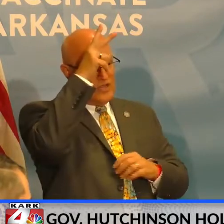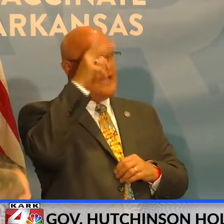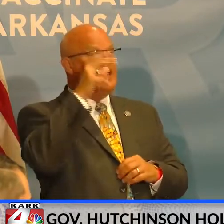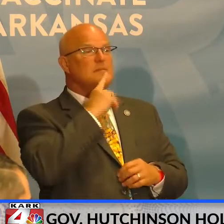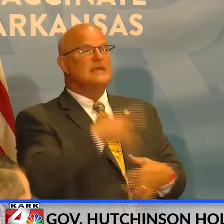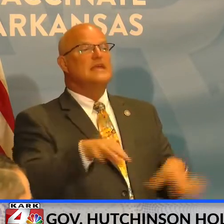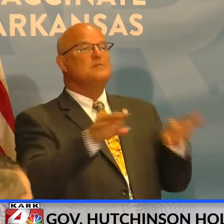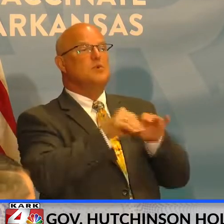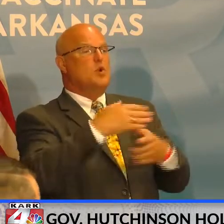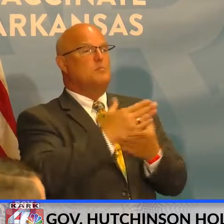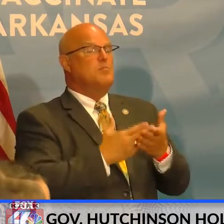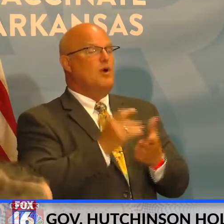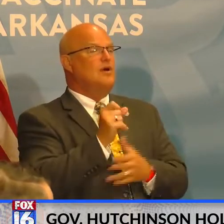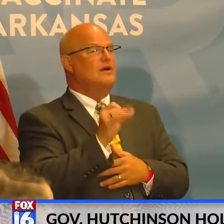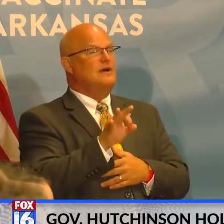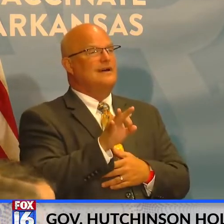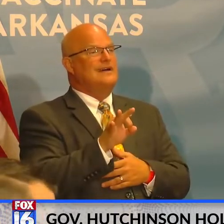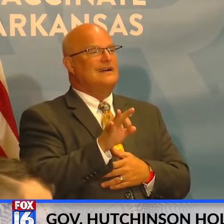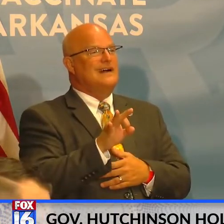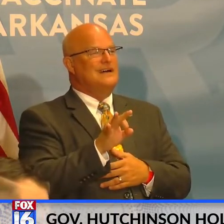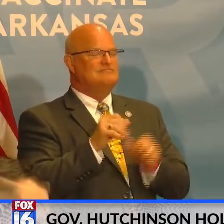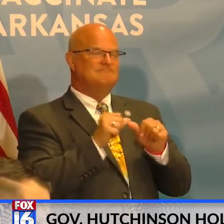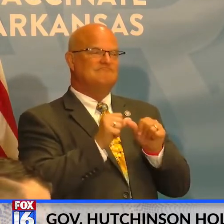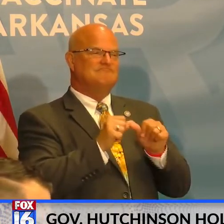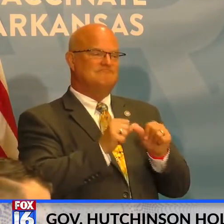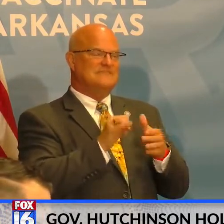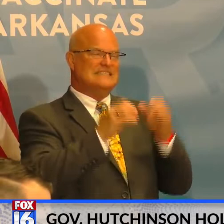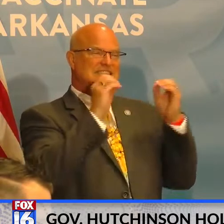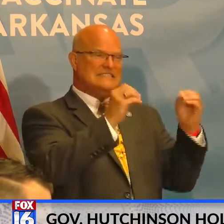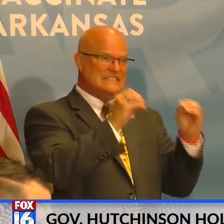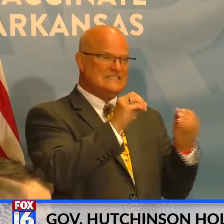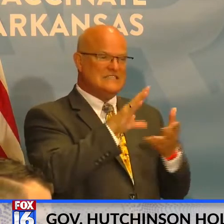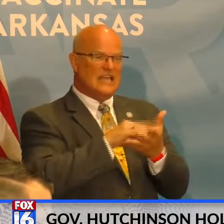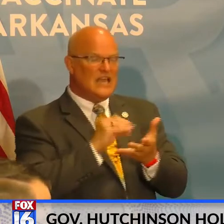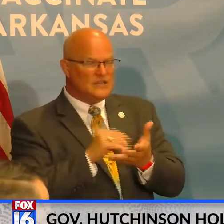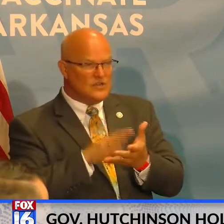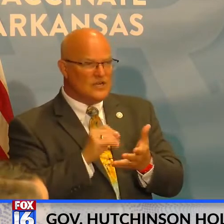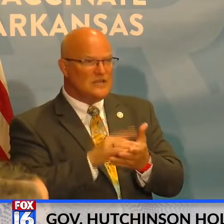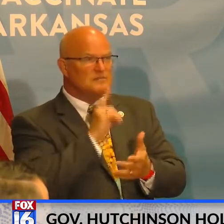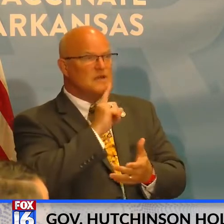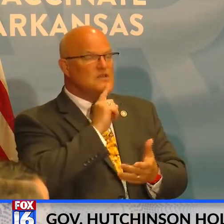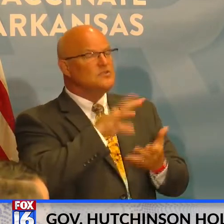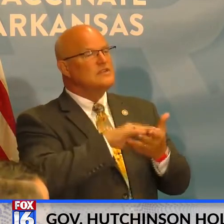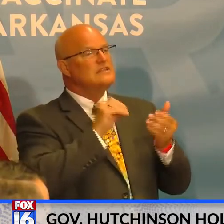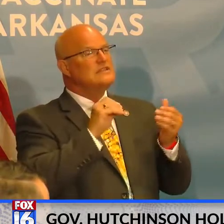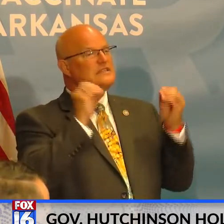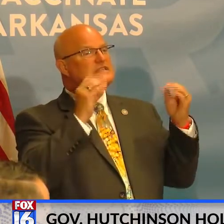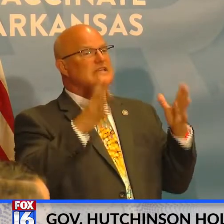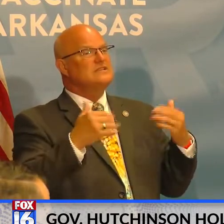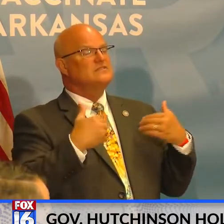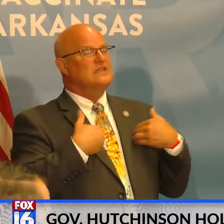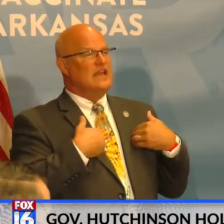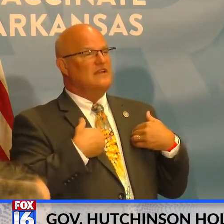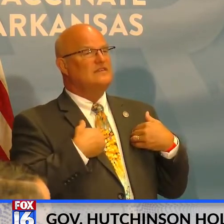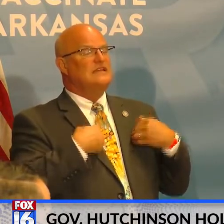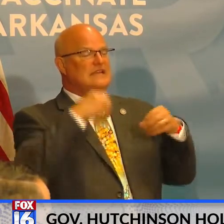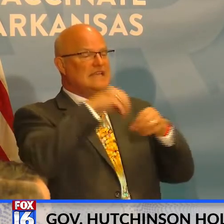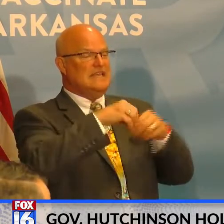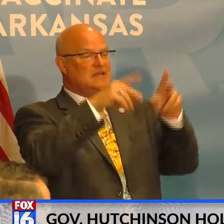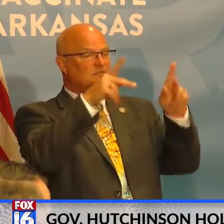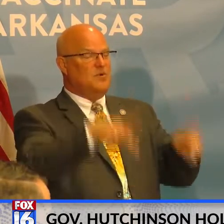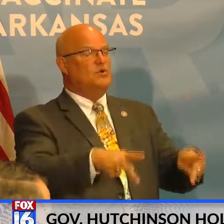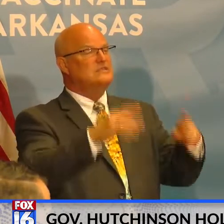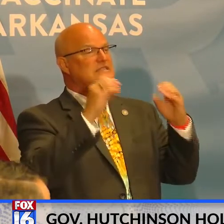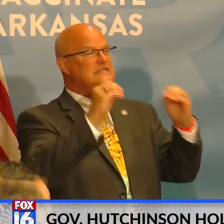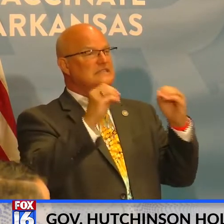be an important part of, um, continuing that teaching and learning and making sure that those students have that opportunity for in-person instruction to the